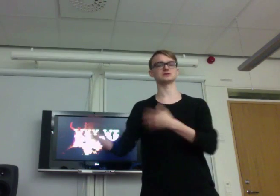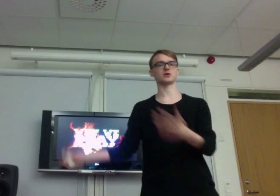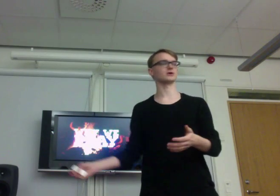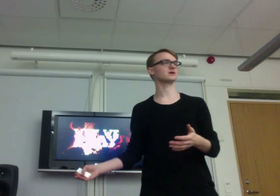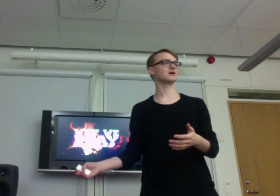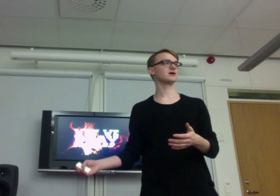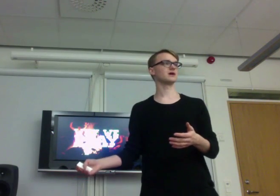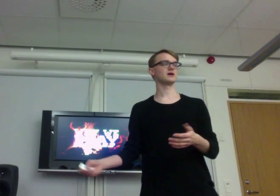hobby.